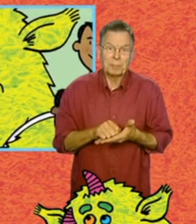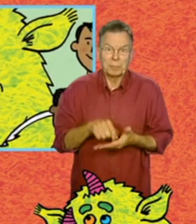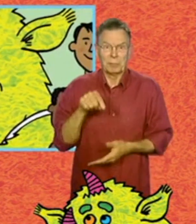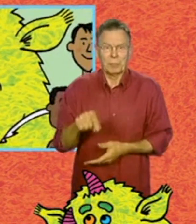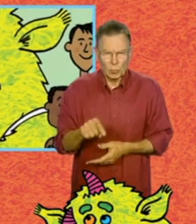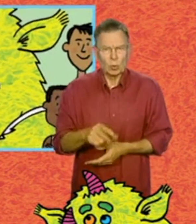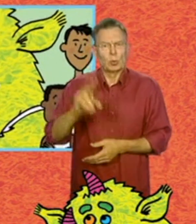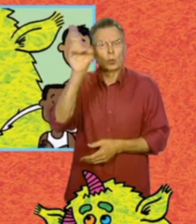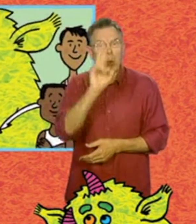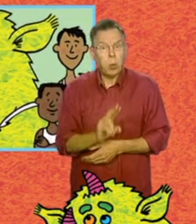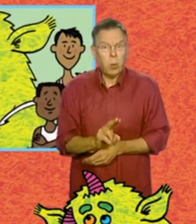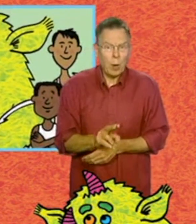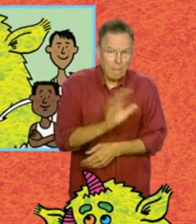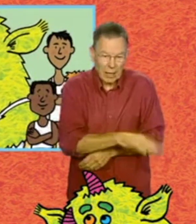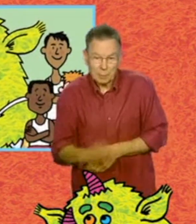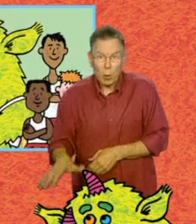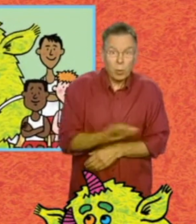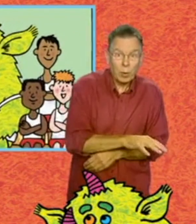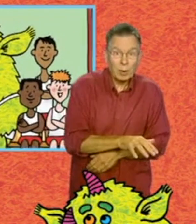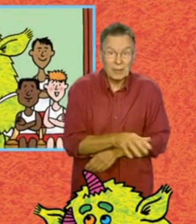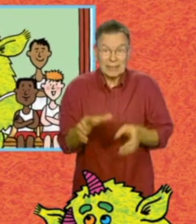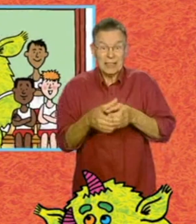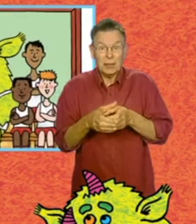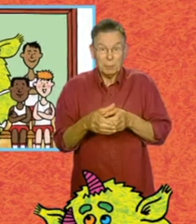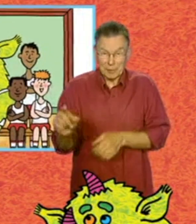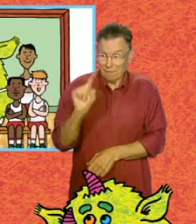and becomes the first monster to play for the school basketball team,